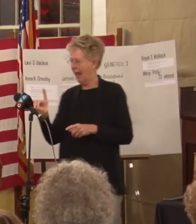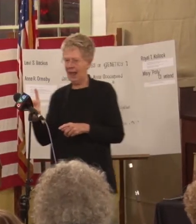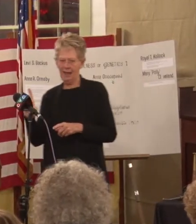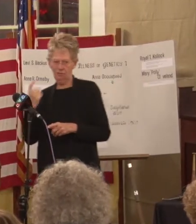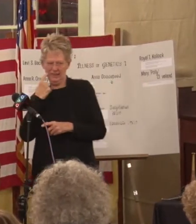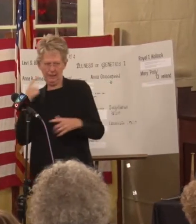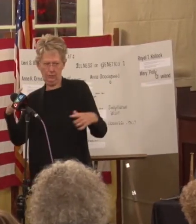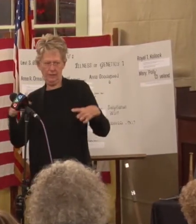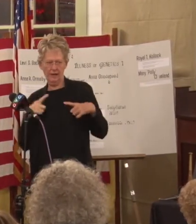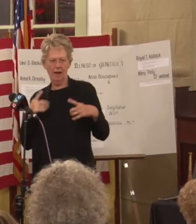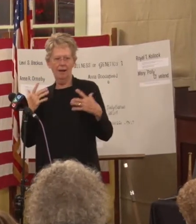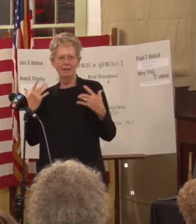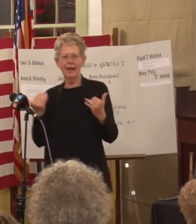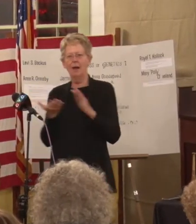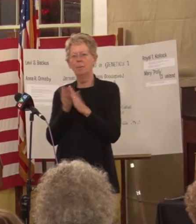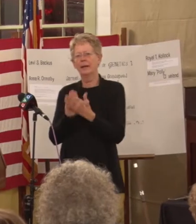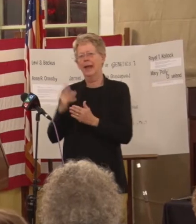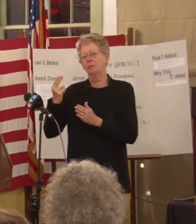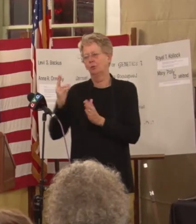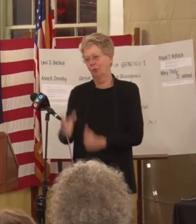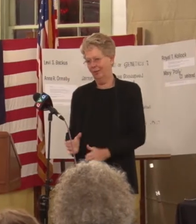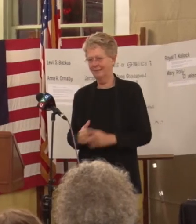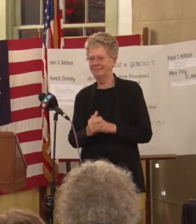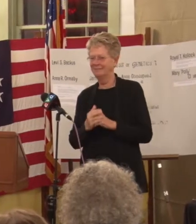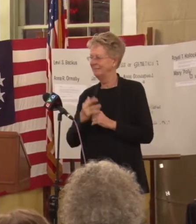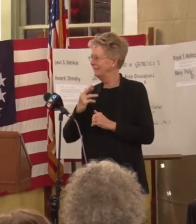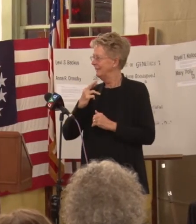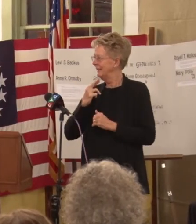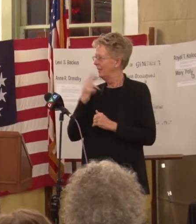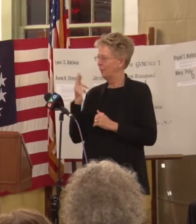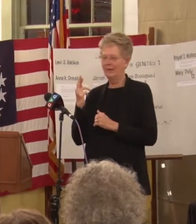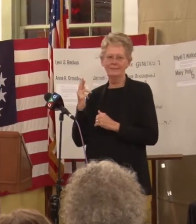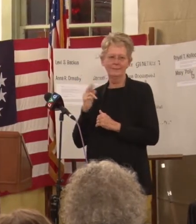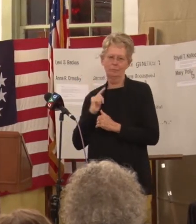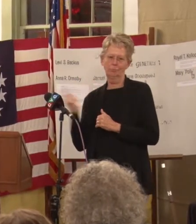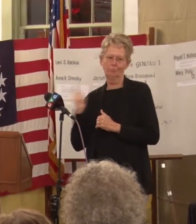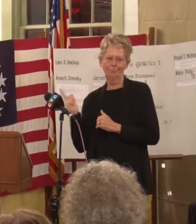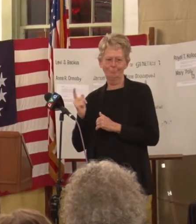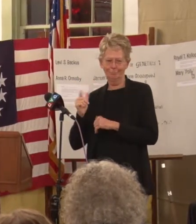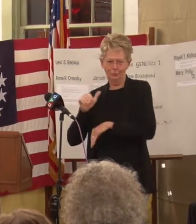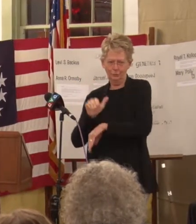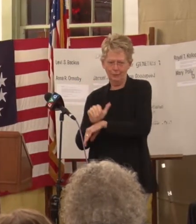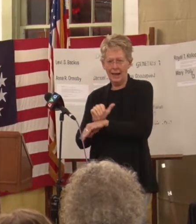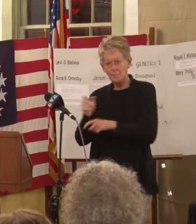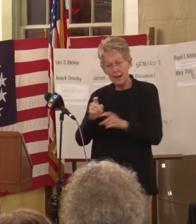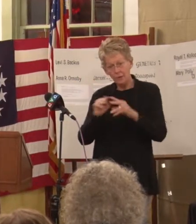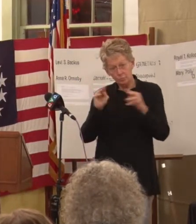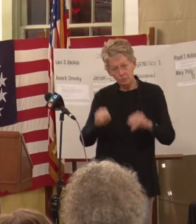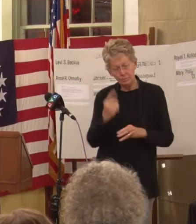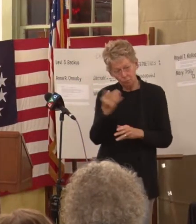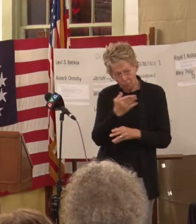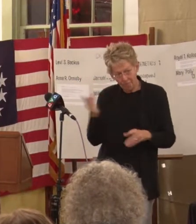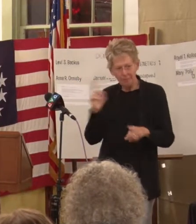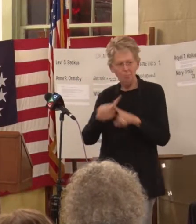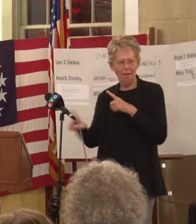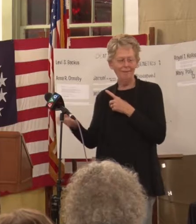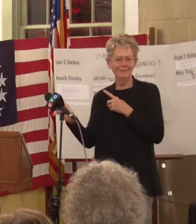Now he's our historian. So that's why we tag team tonight. Managing the museum is one thing, but a historian,